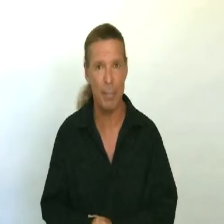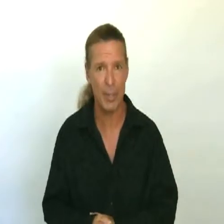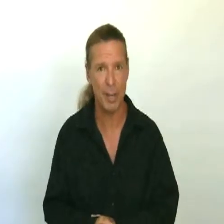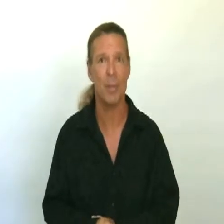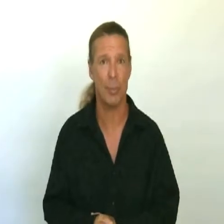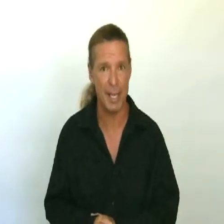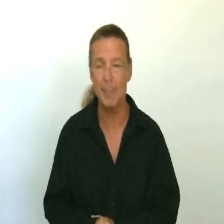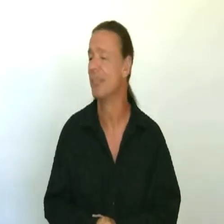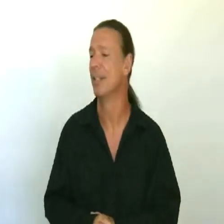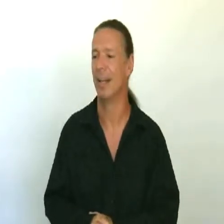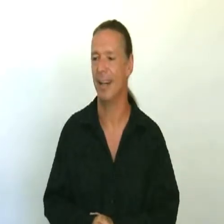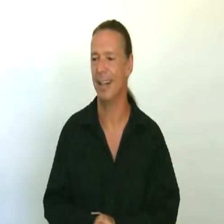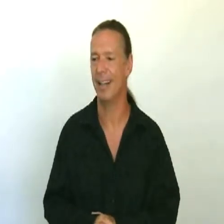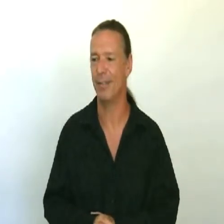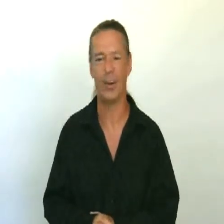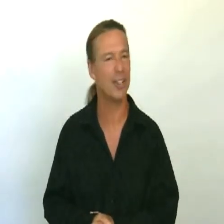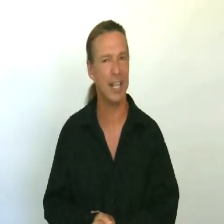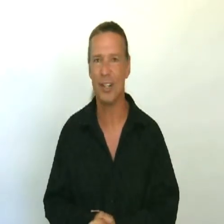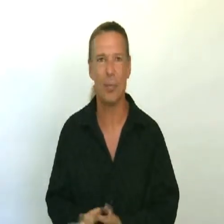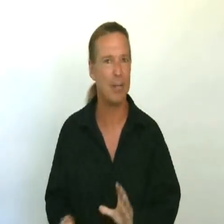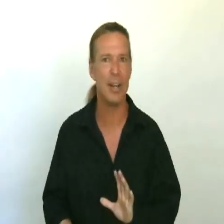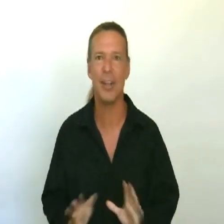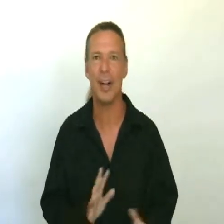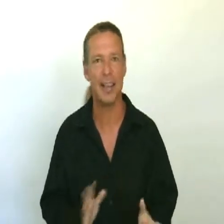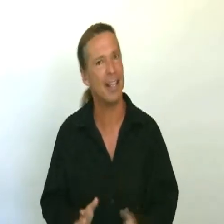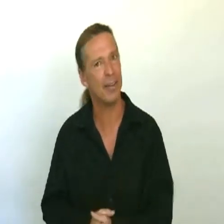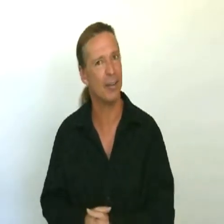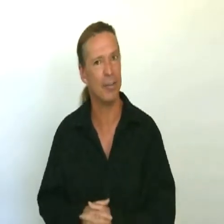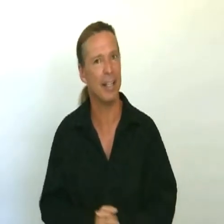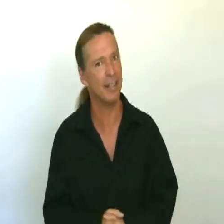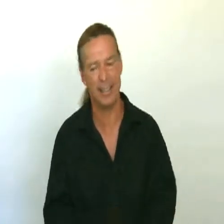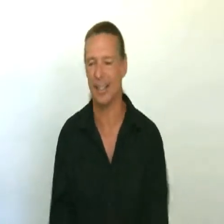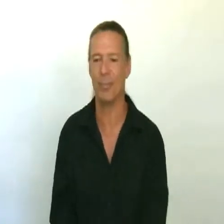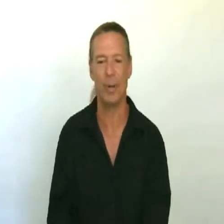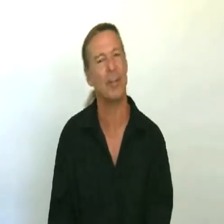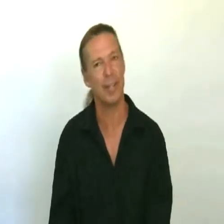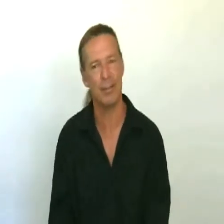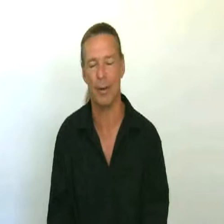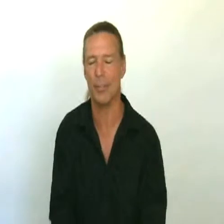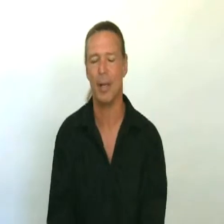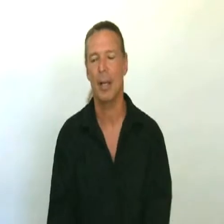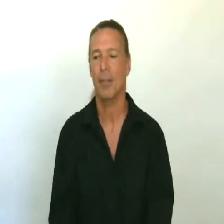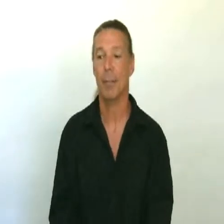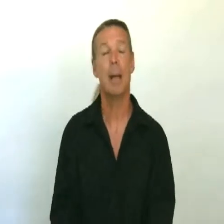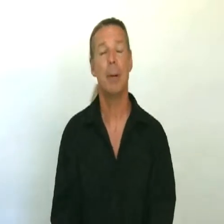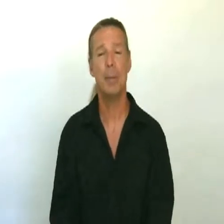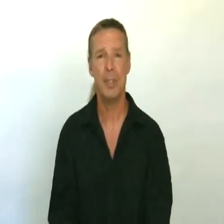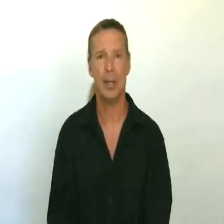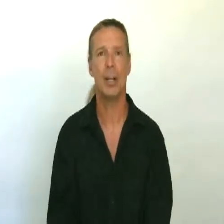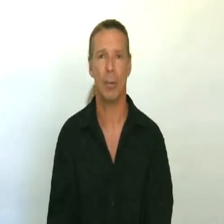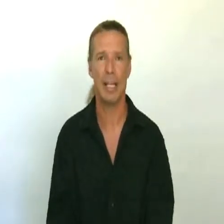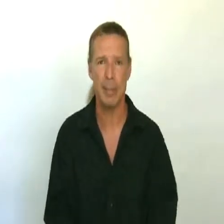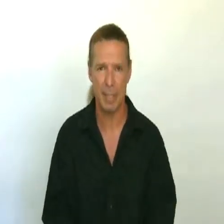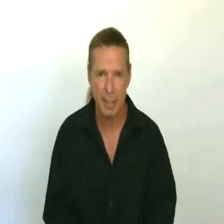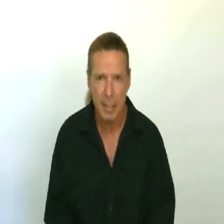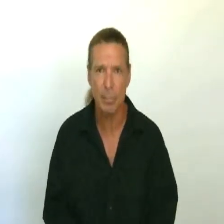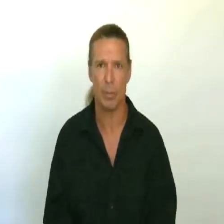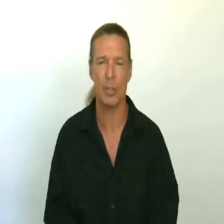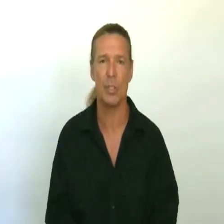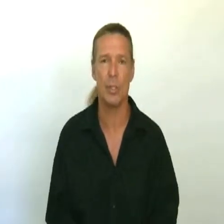website, read it. For all you technical buffs out there, I think you'll find it what you're looking for. For my purpose here, I want to keep it simple so that you